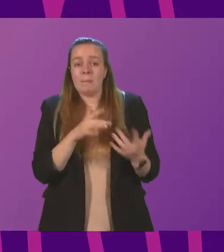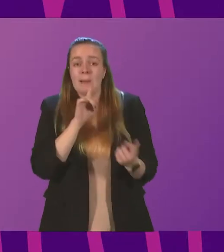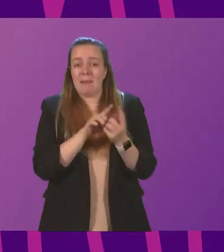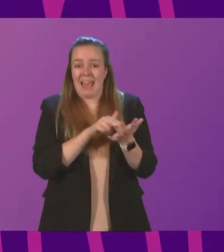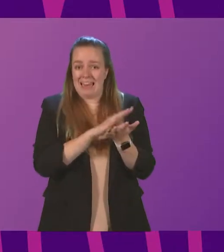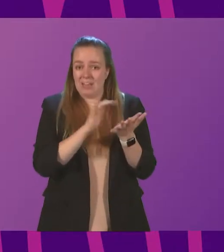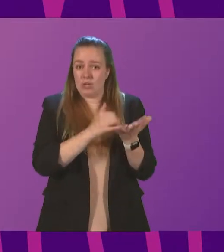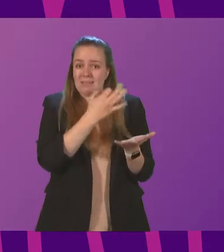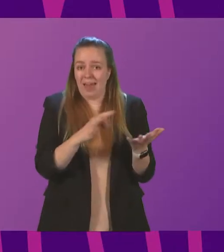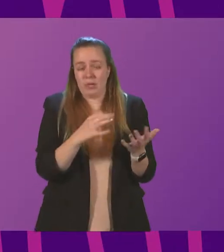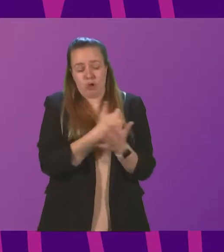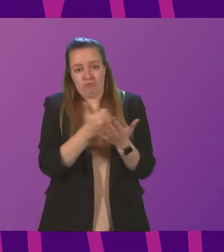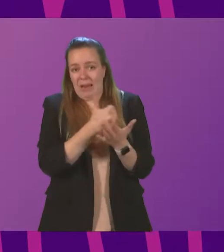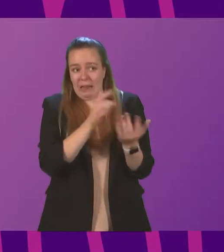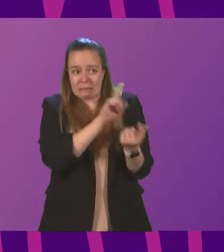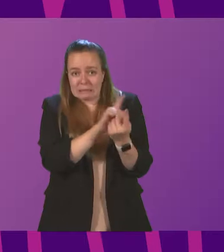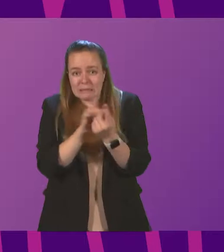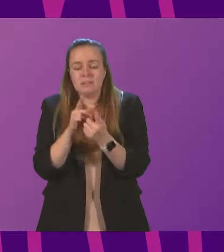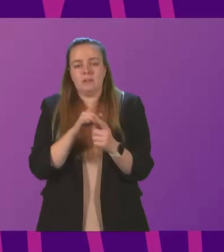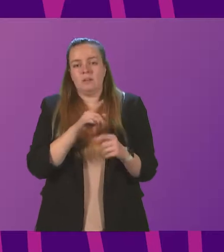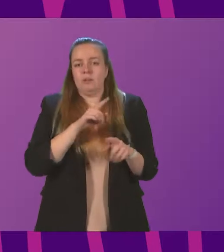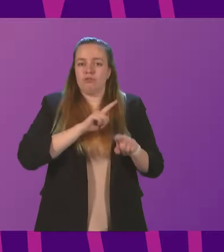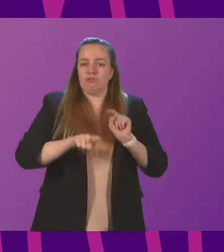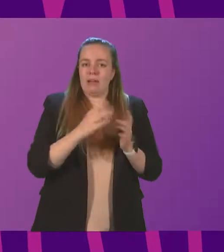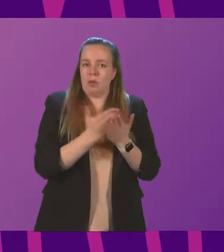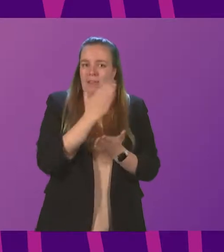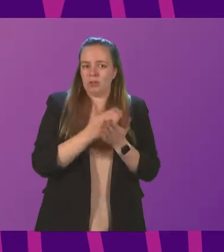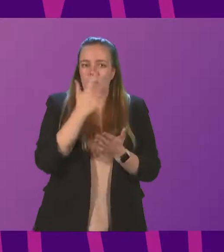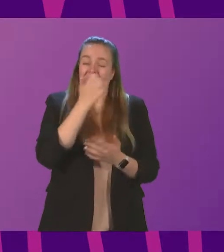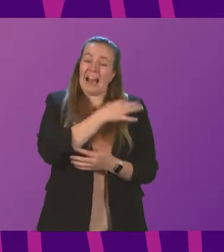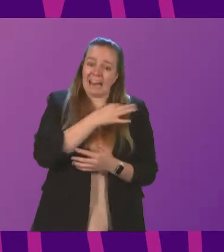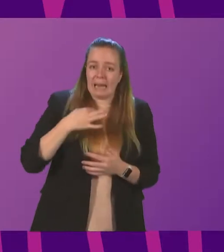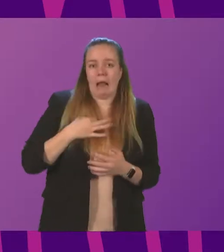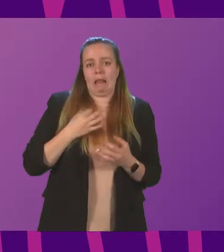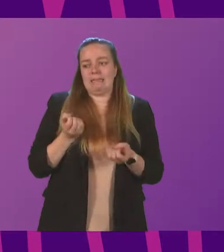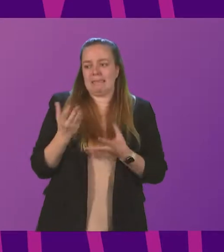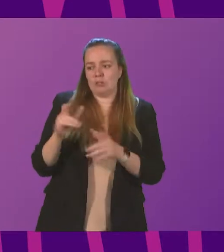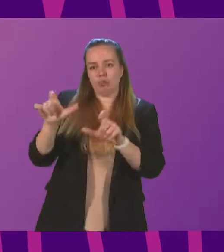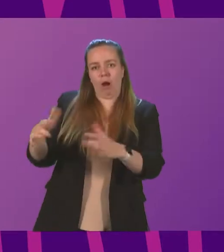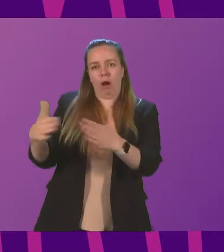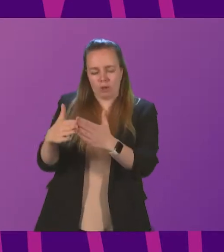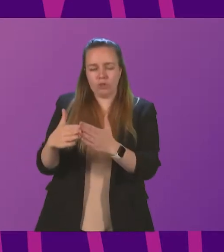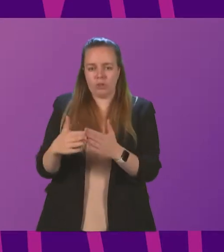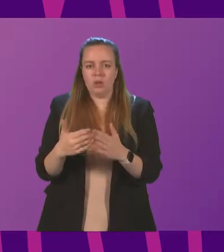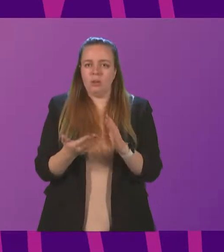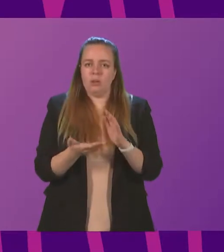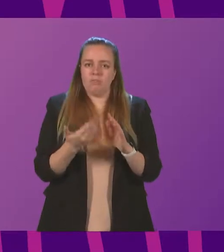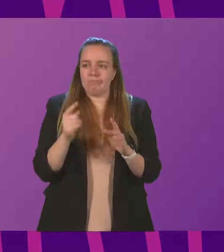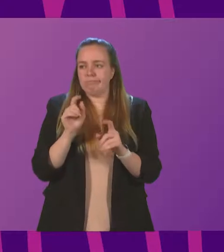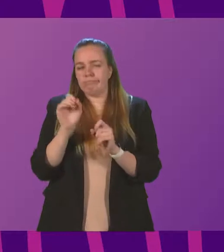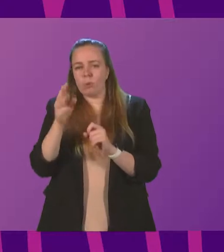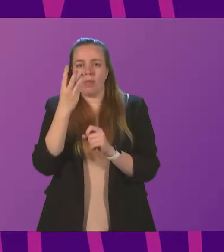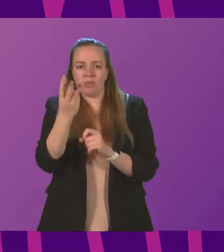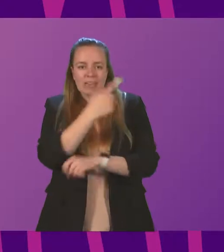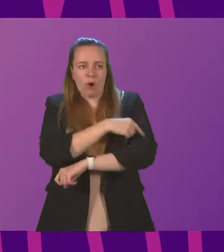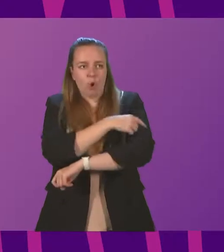regularly. The key to that is to try to ensure that we can clinically discharge where it's safe to do so as many people out of the acute sites into the three hospital